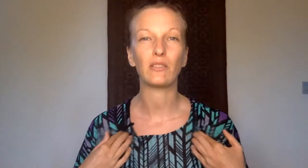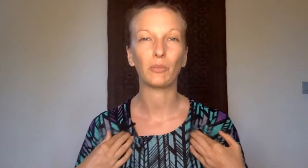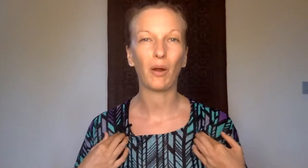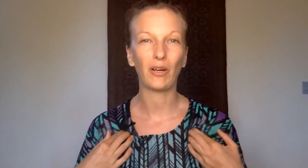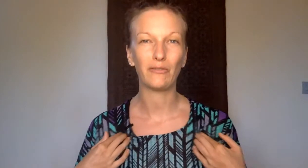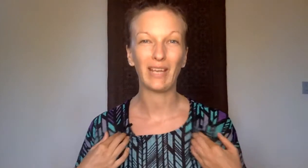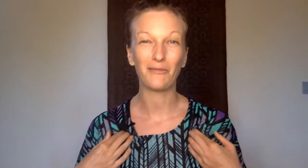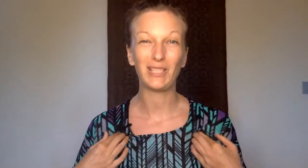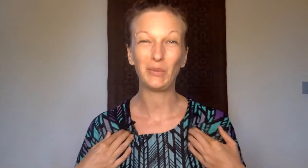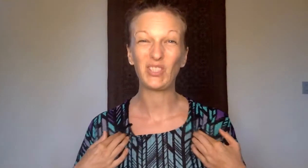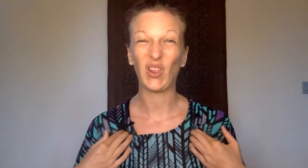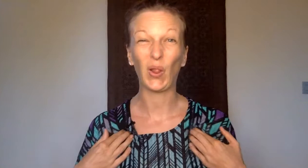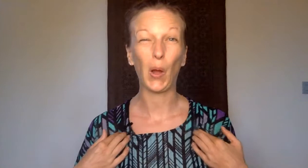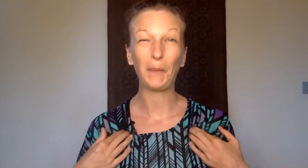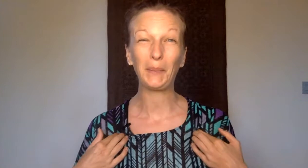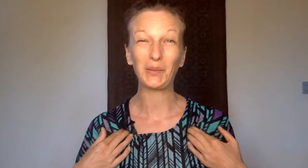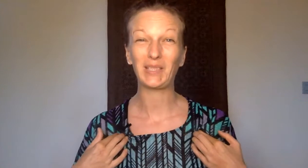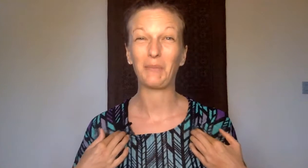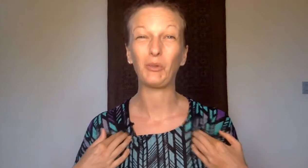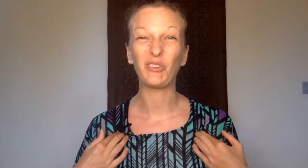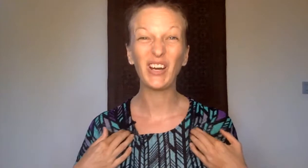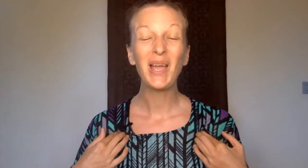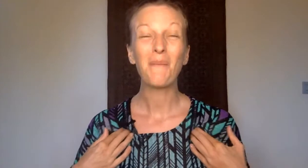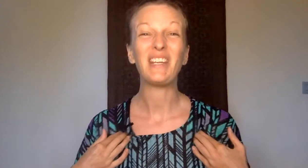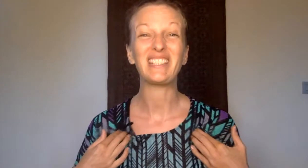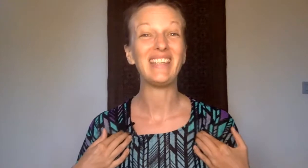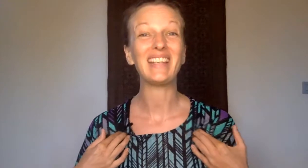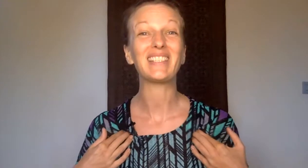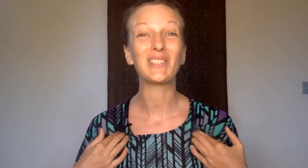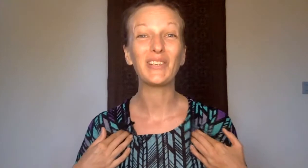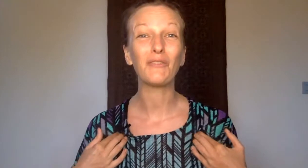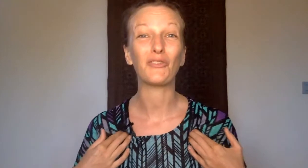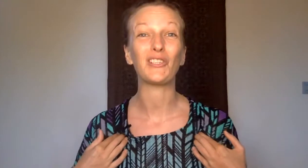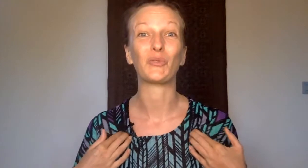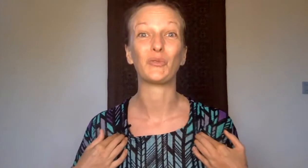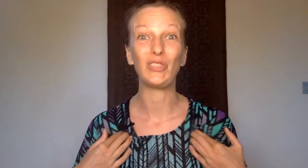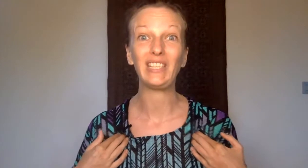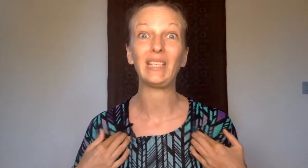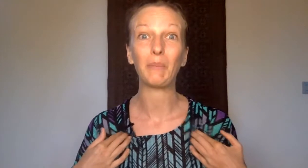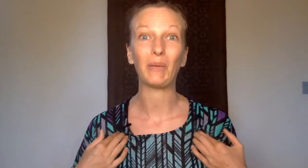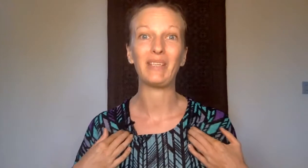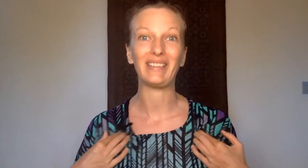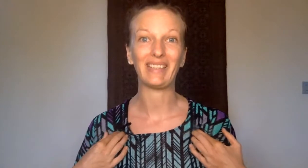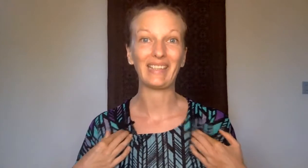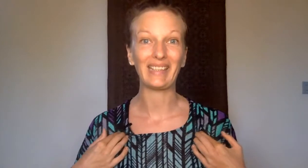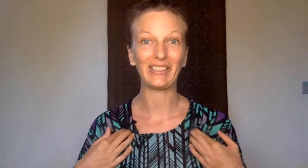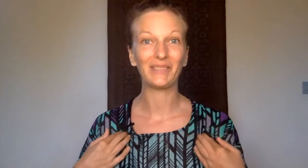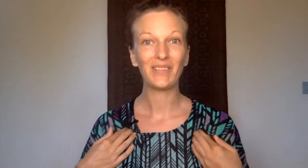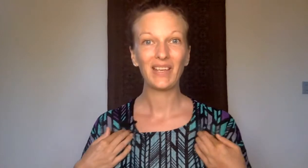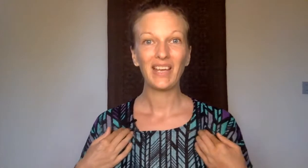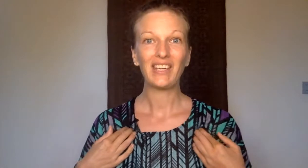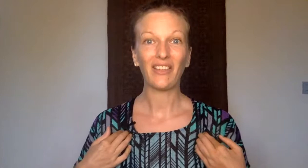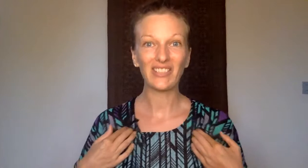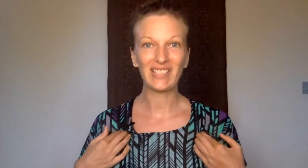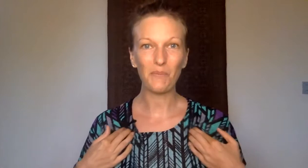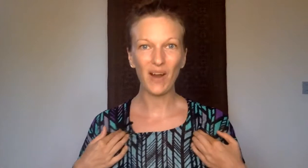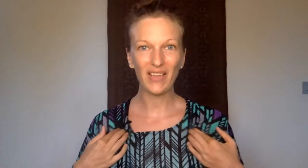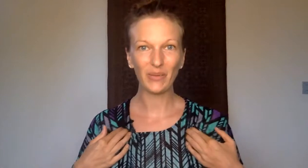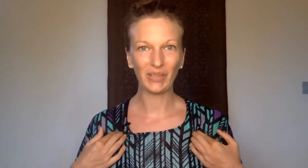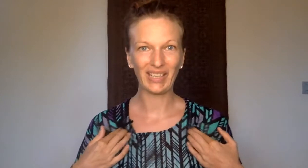part of EFT, which a lot of people skip over, but it's necessary for it to really permanently clear. Another deep breath and we're going to